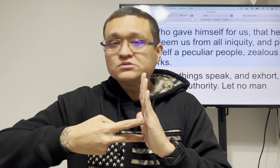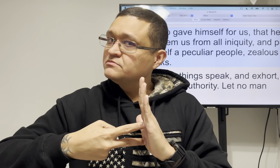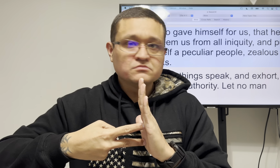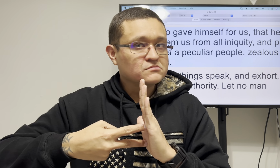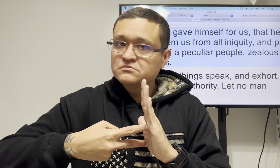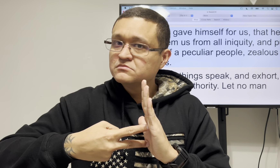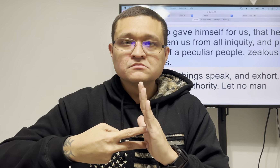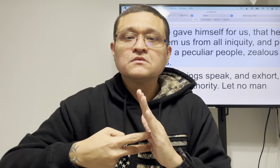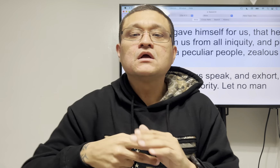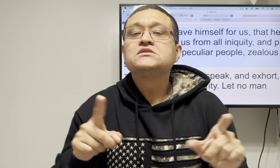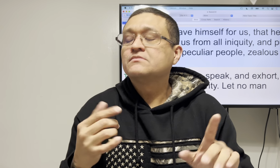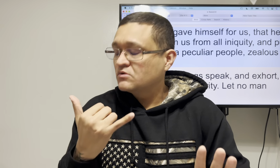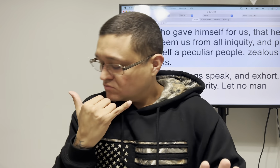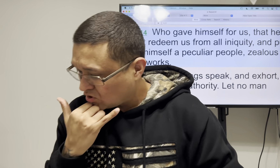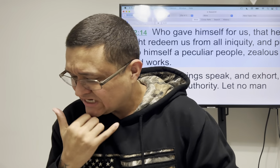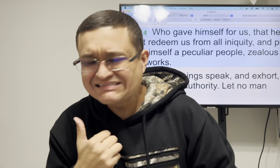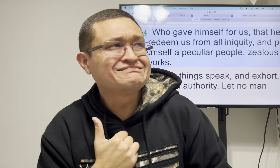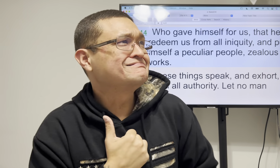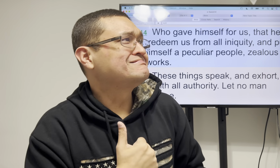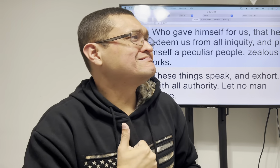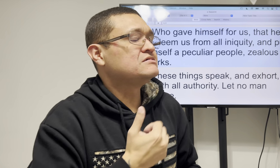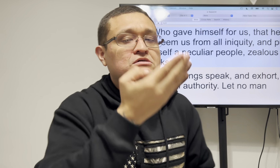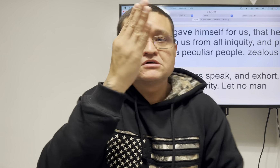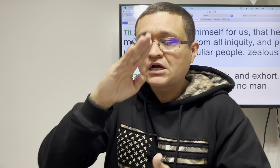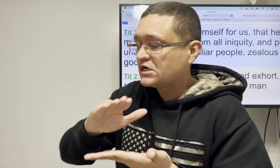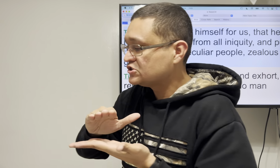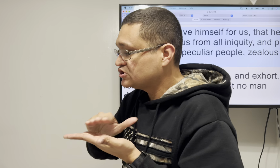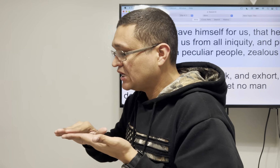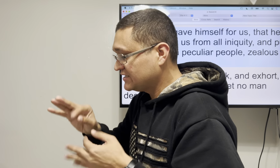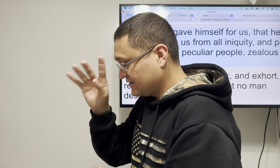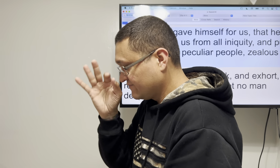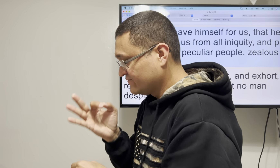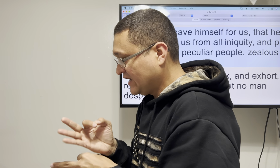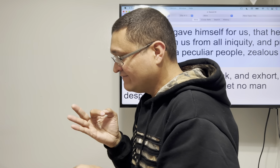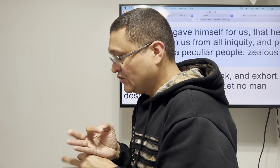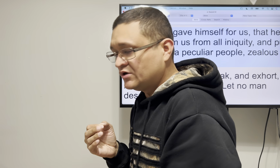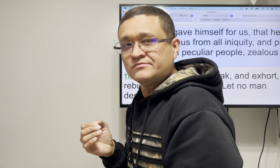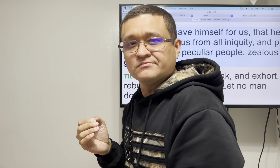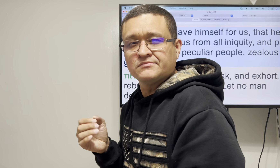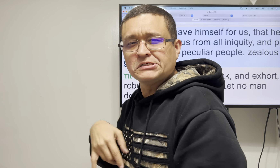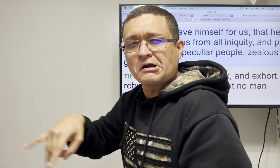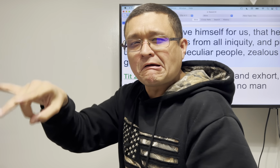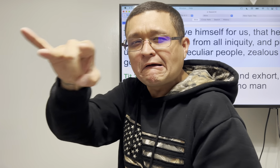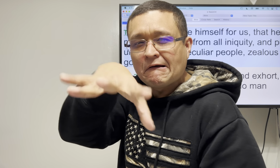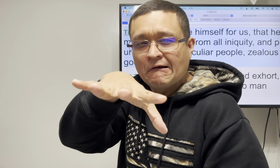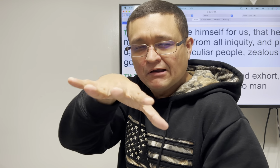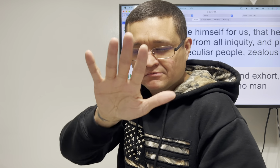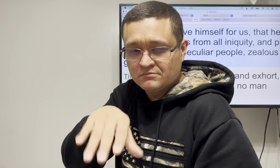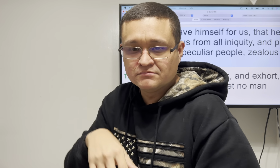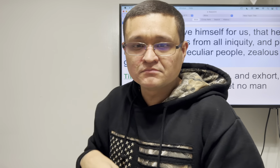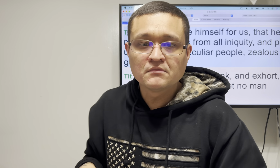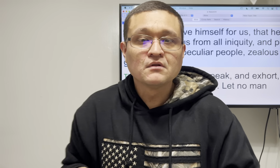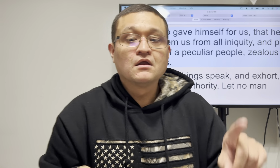doesn't mean I go ahead and sit on purpose but yes sometimes we do make mistakes and we have to ask him for that forgiveness okay